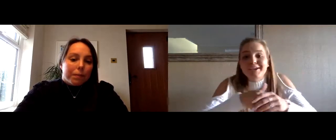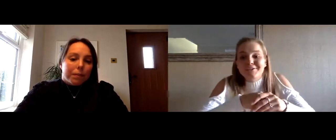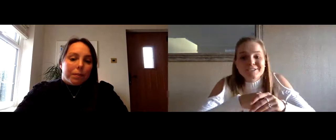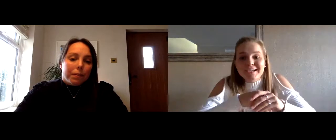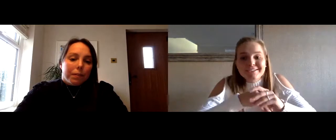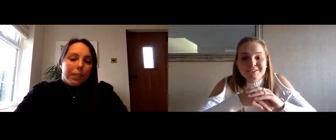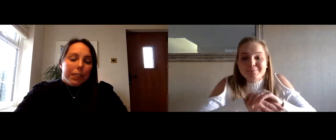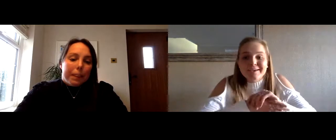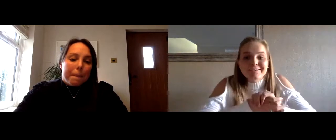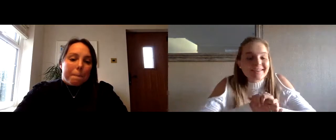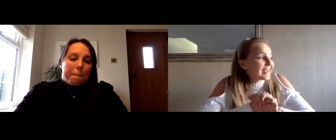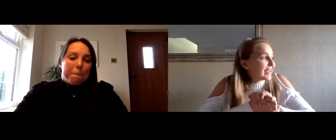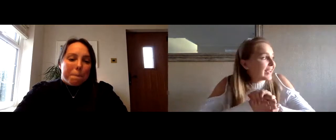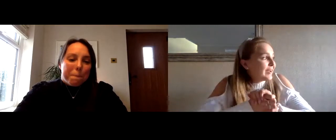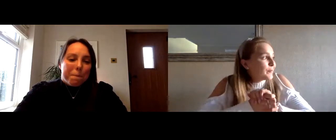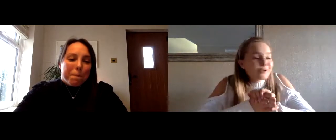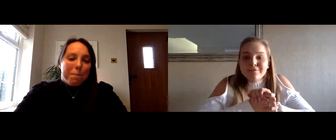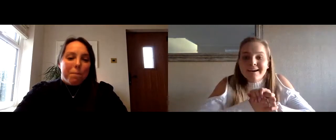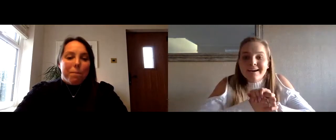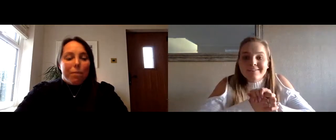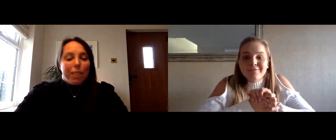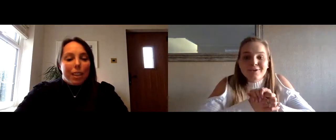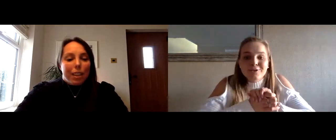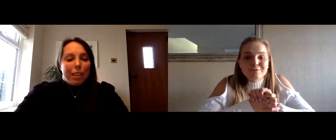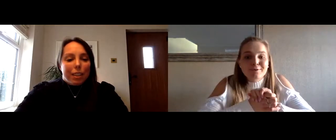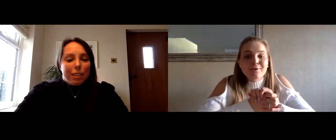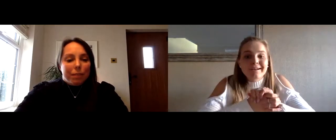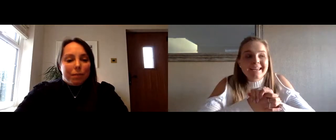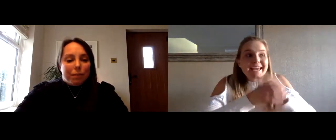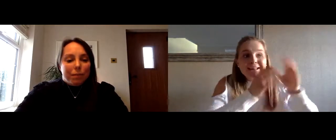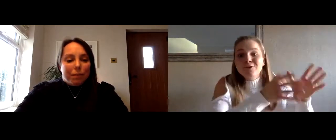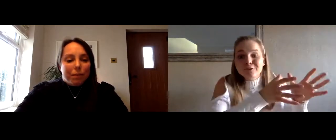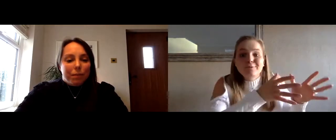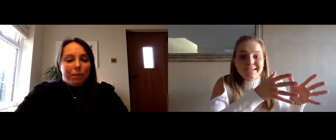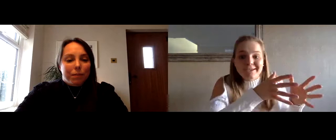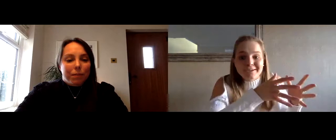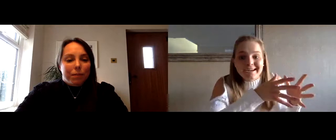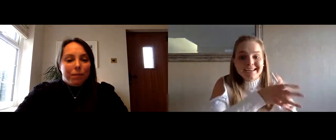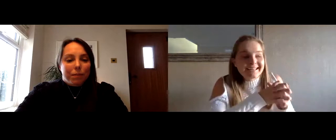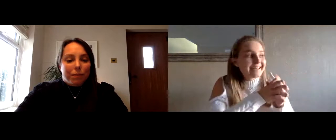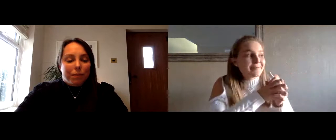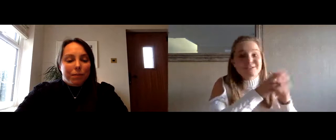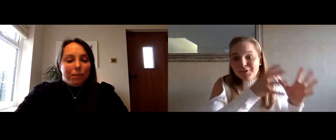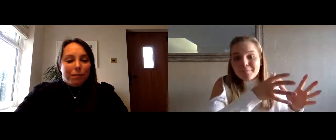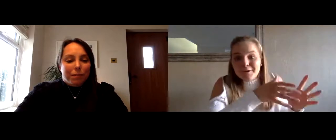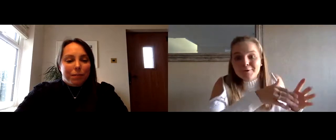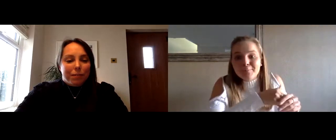firstly congratulations because i think what you've done for your sport in your sporting career was phenomenal